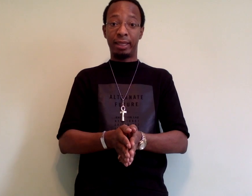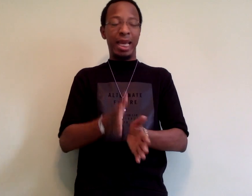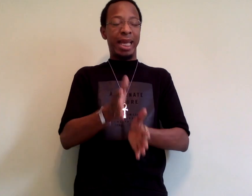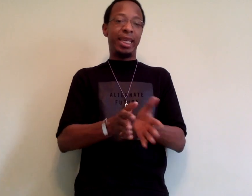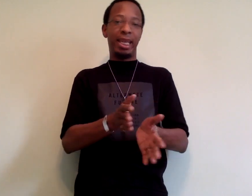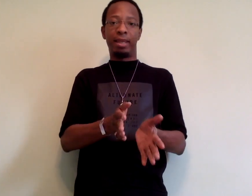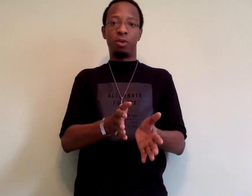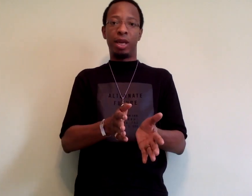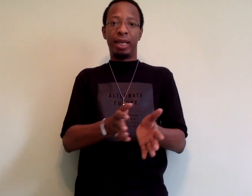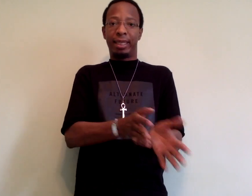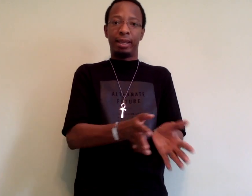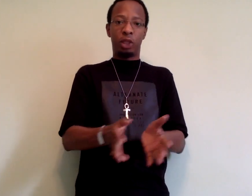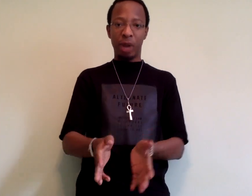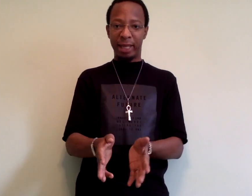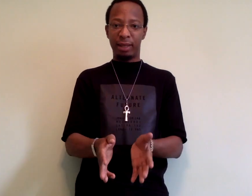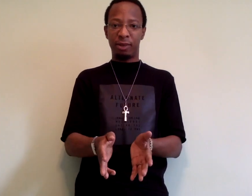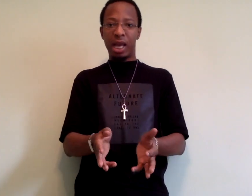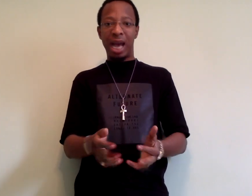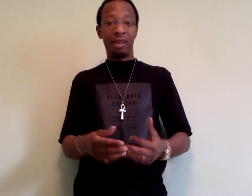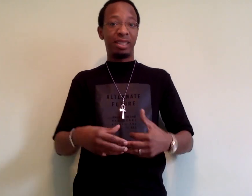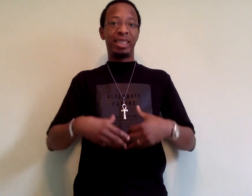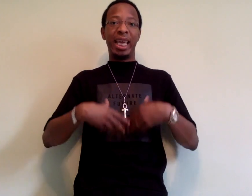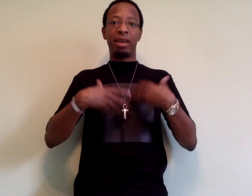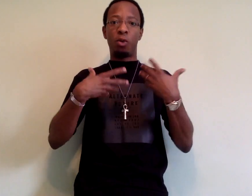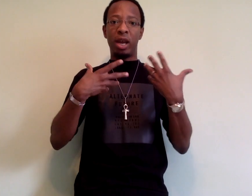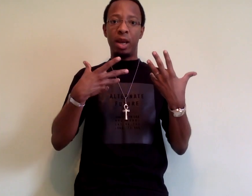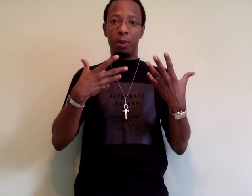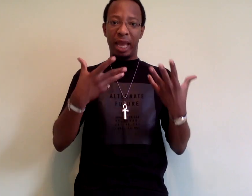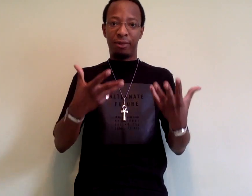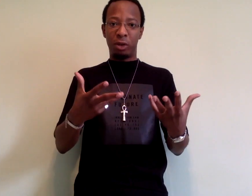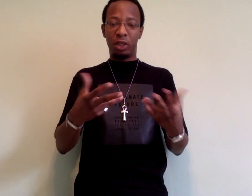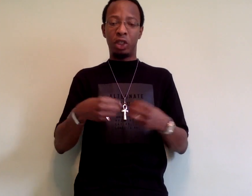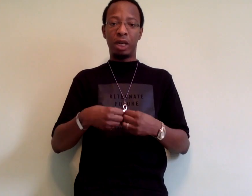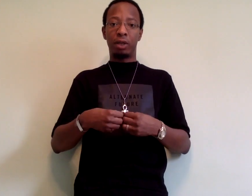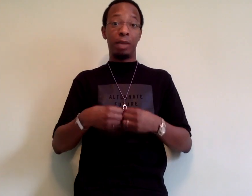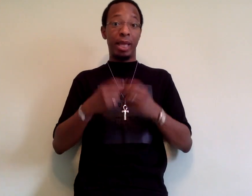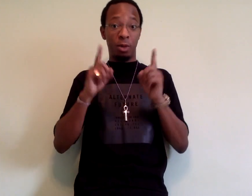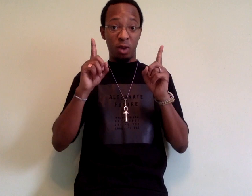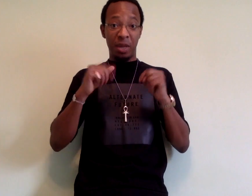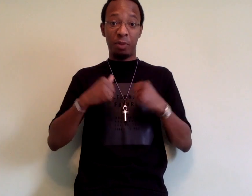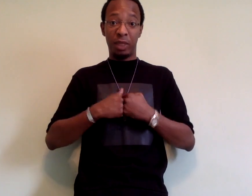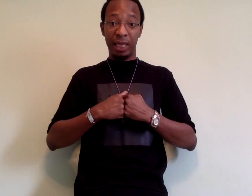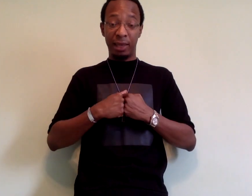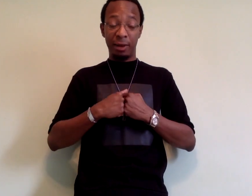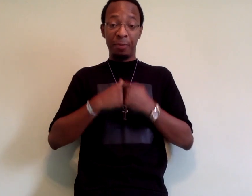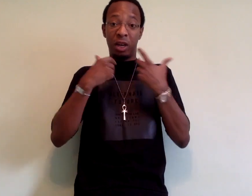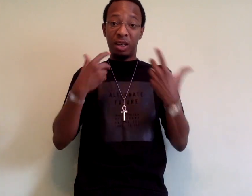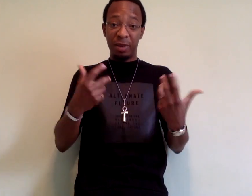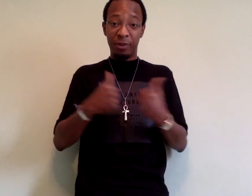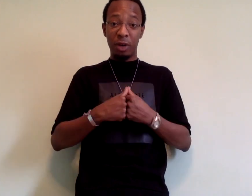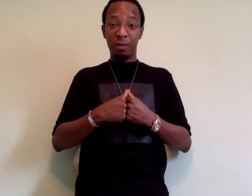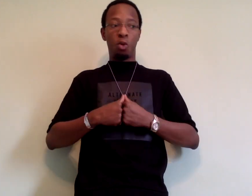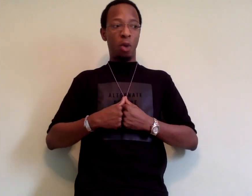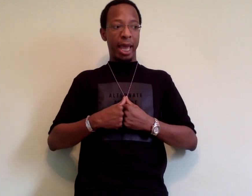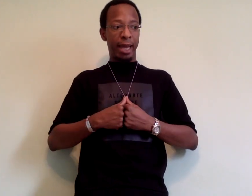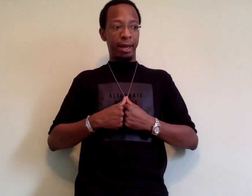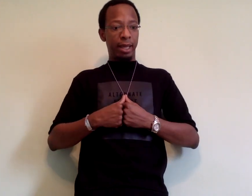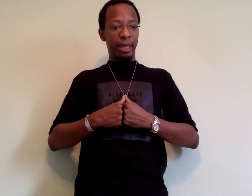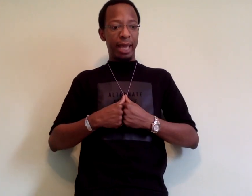the idea that we are less than attractive. I understand where black folks in general and black women in particular are coming from when they